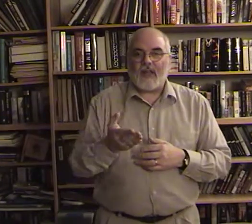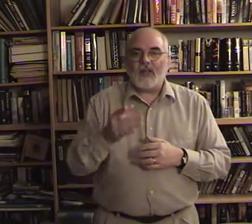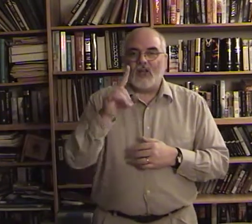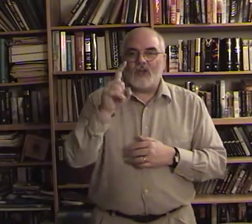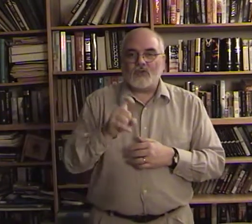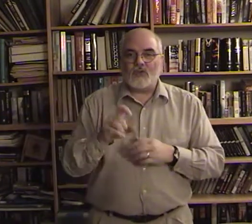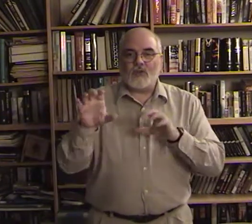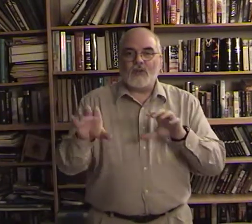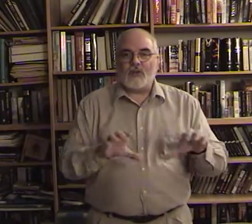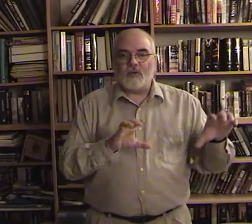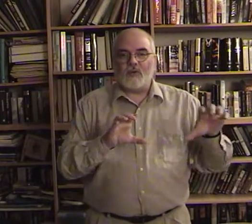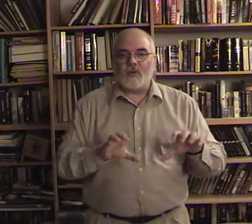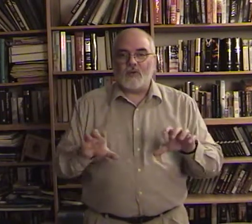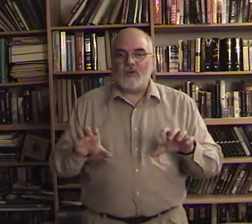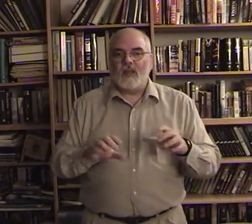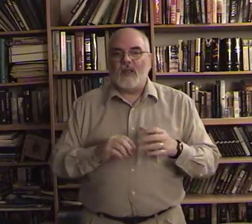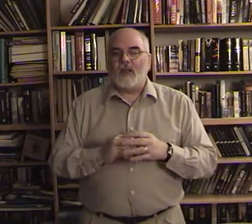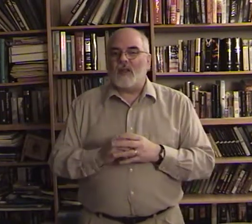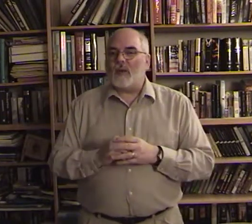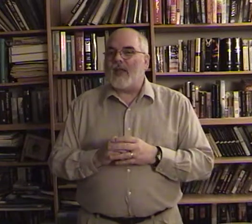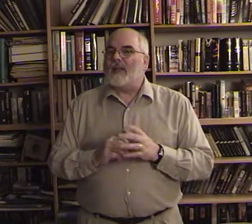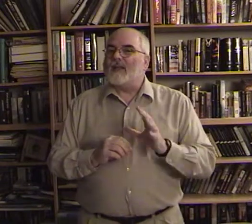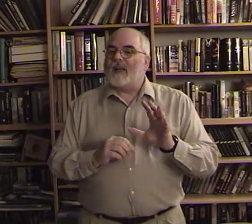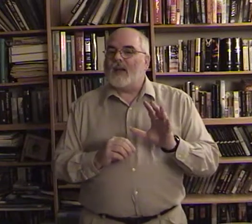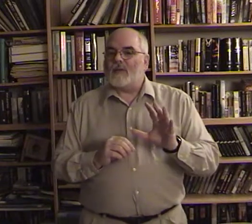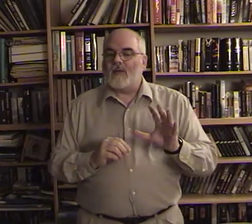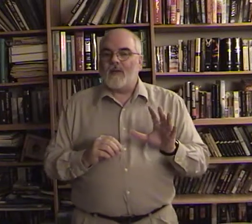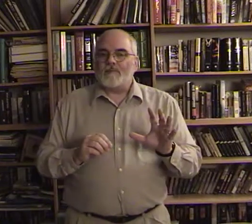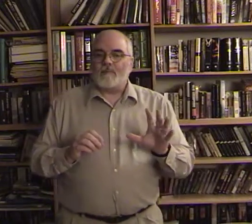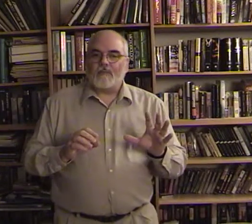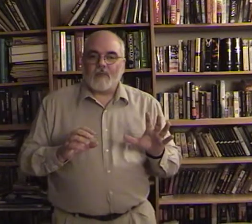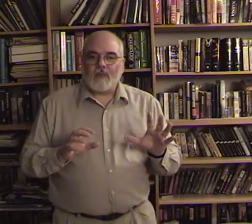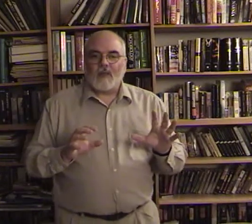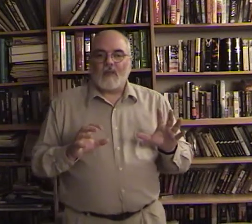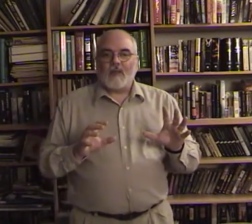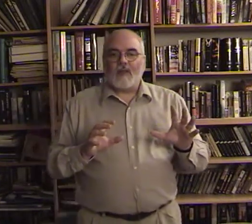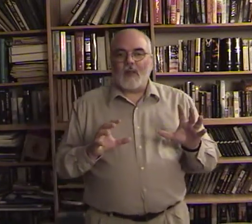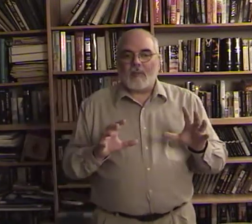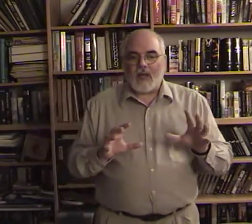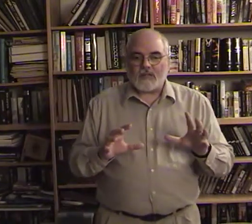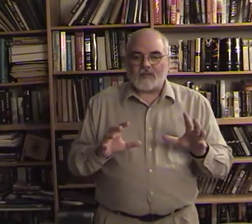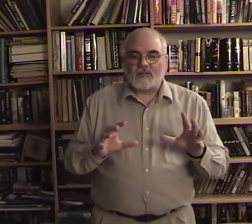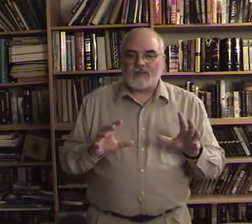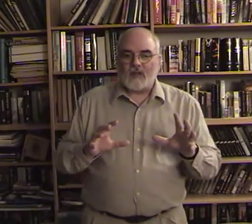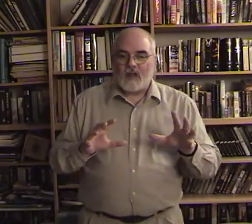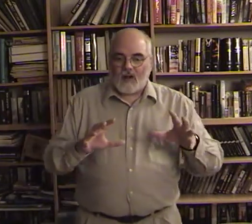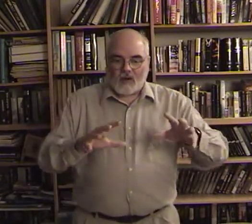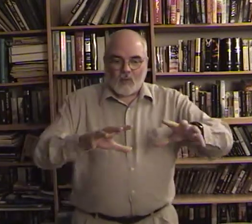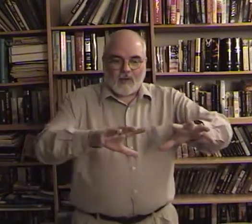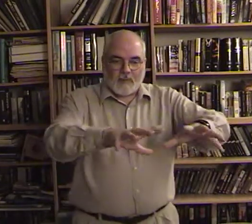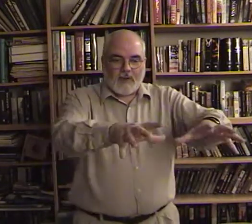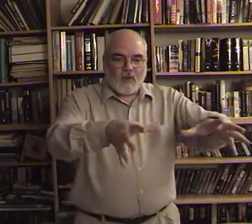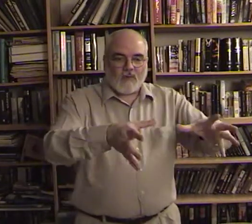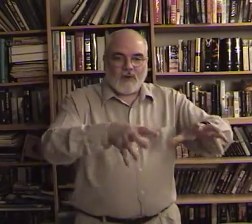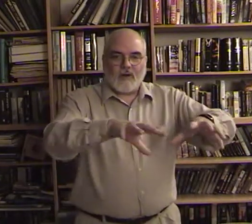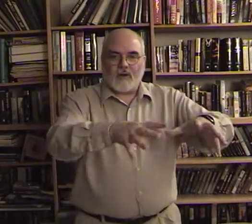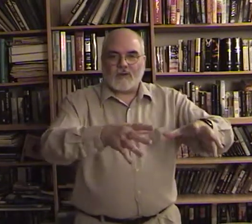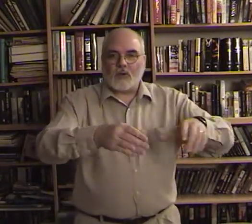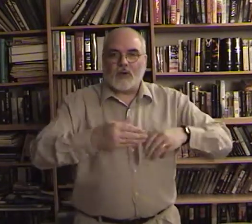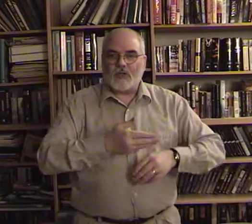should do okay now the apostles are going to be over here so we're just